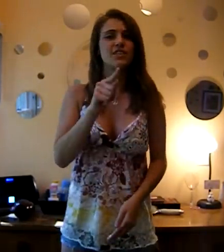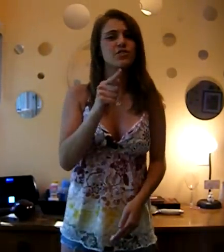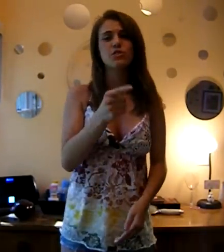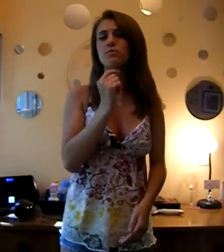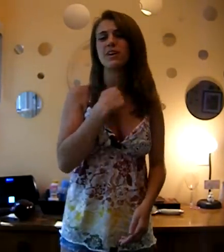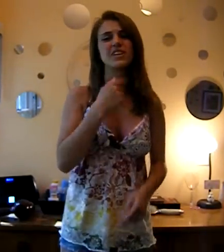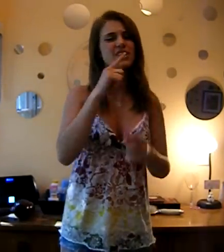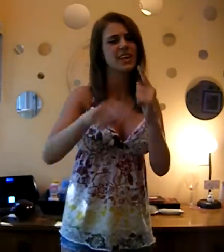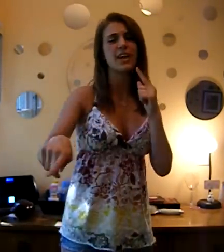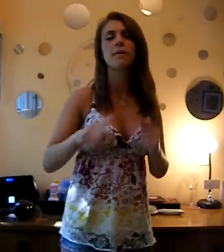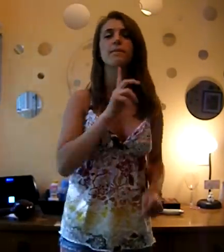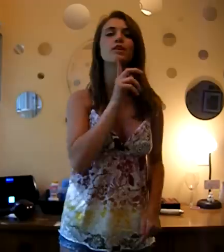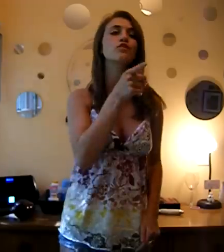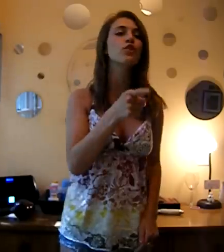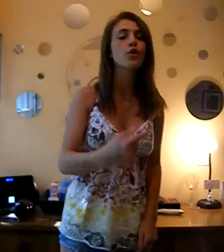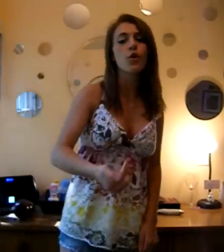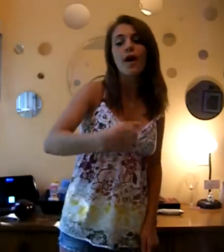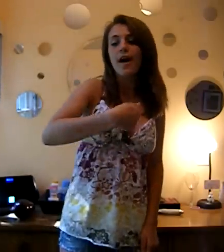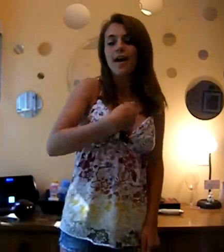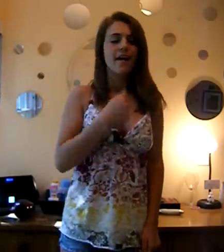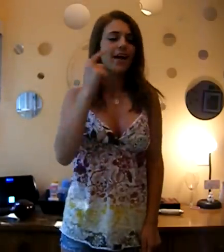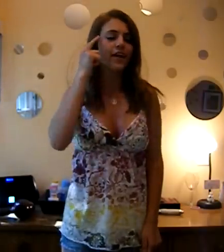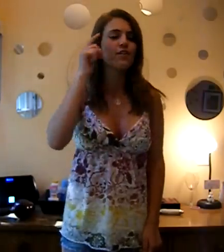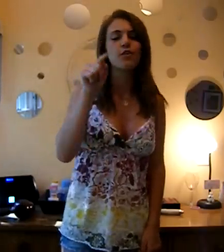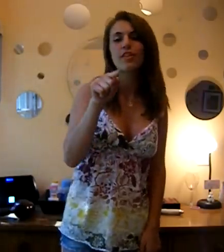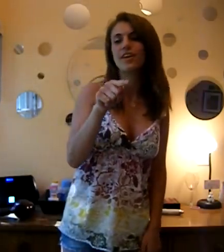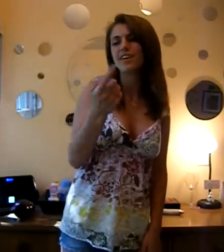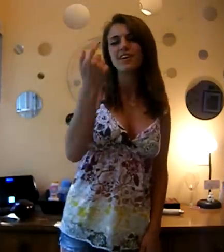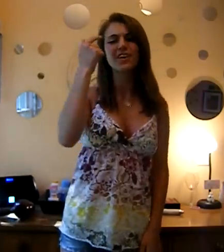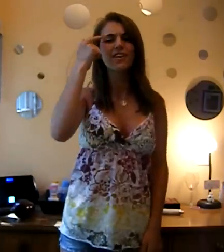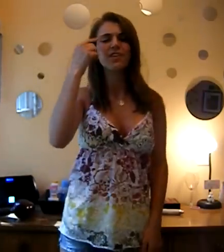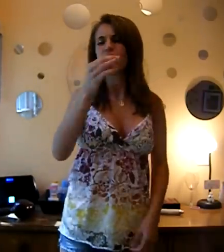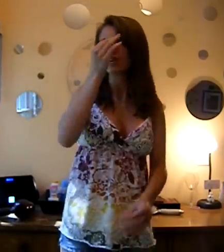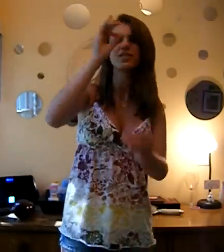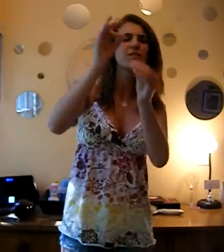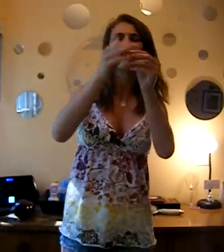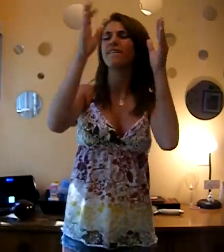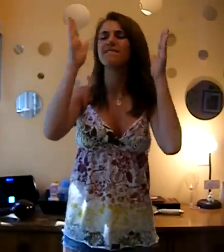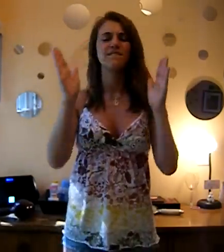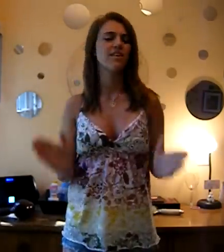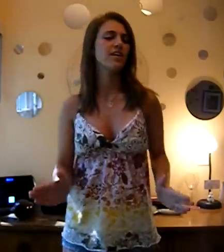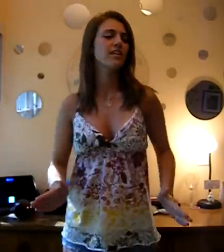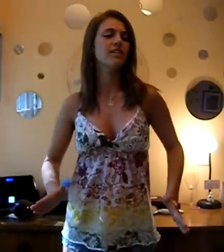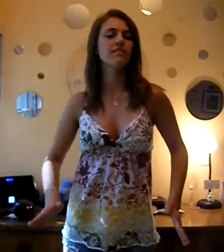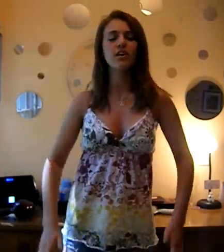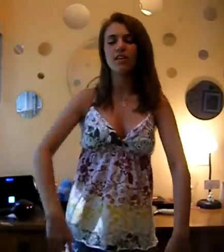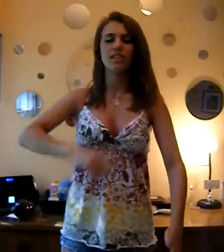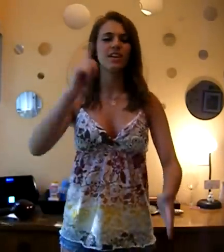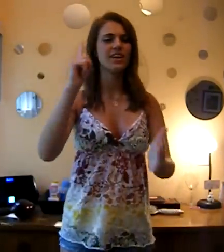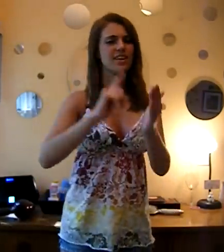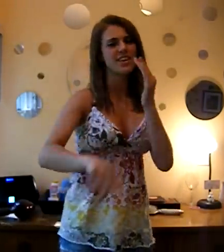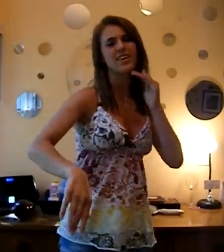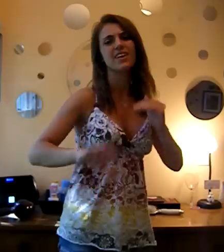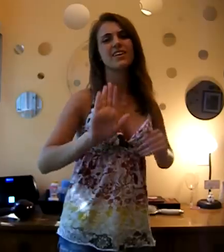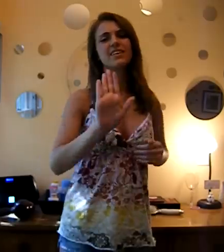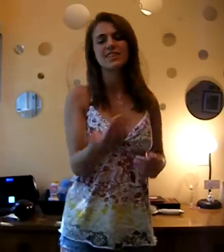the two of mine just can't be true, and I know that he knows I'm unfaithful, and it kills